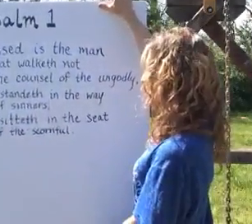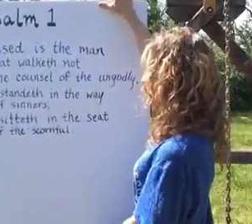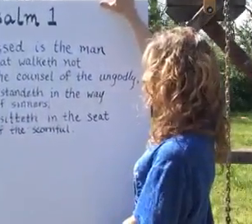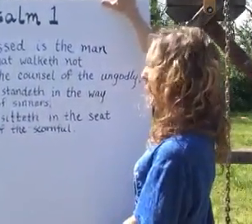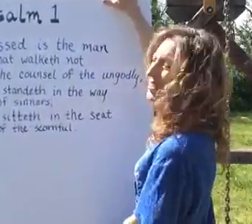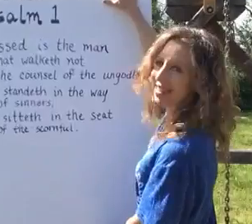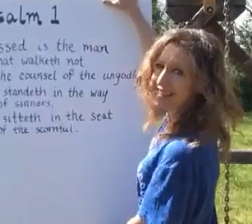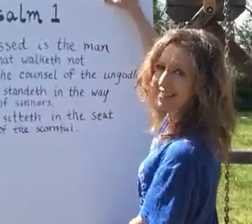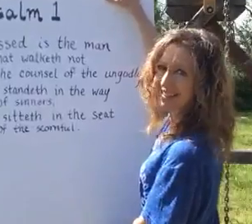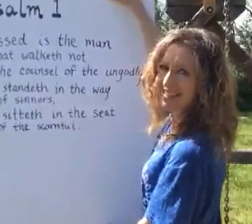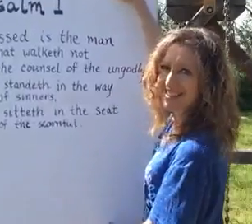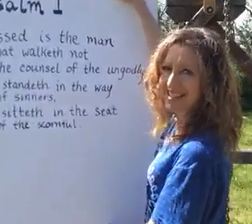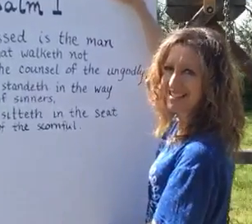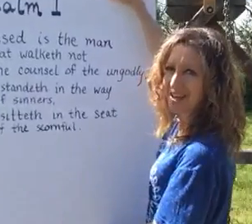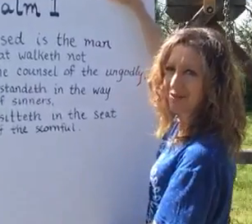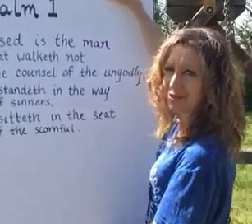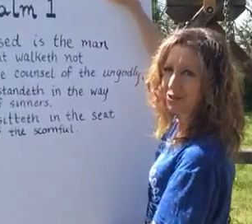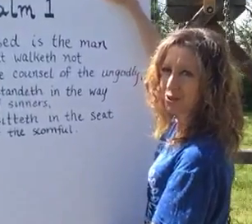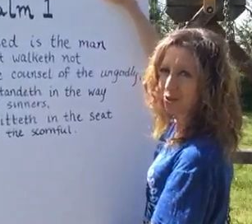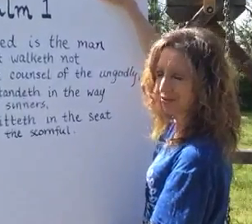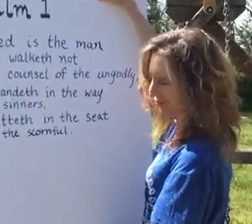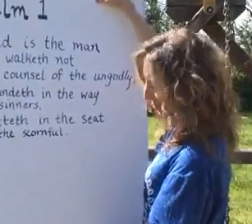Nor sitteth in the seat of the scornful.